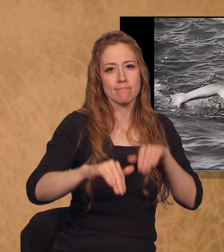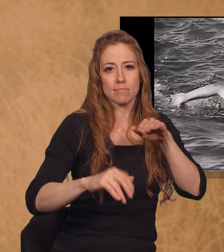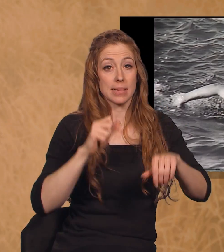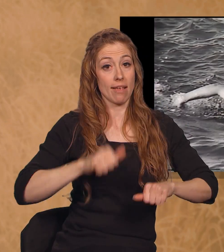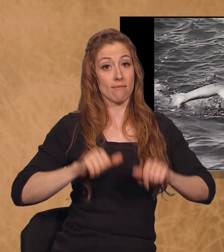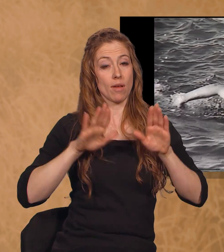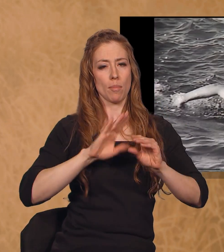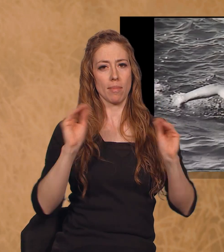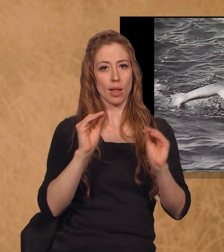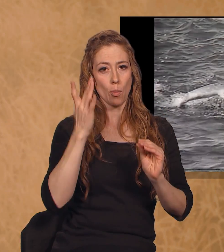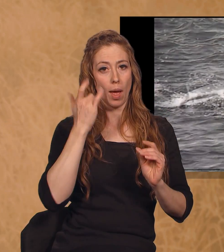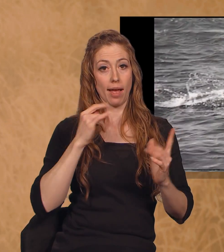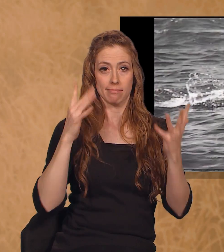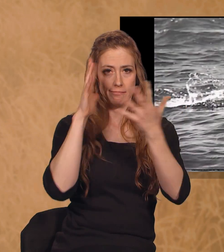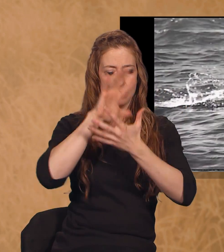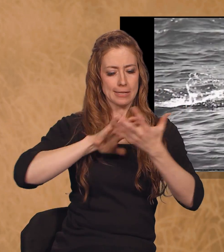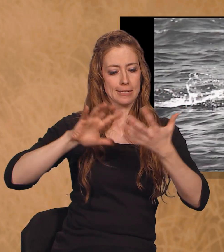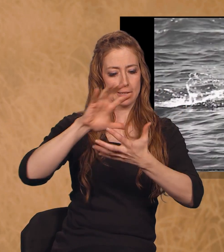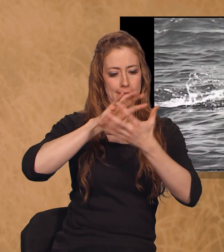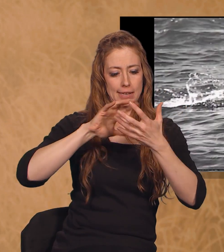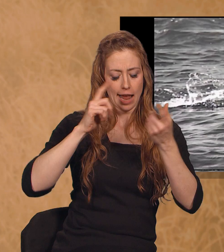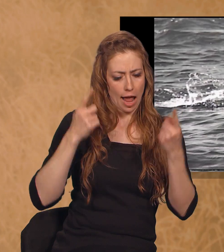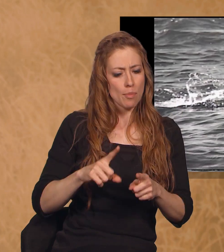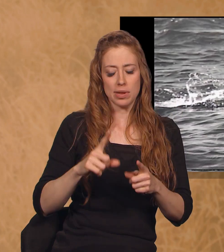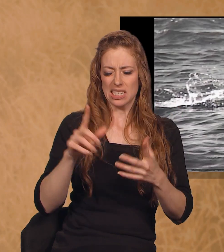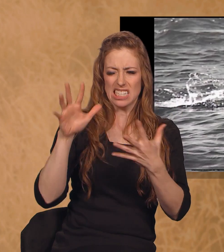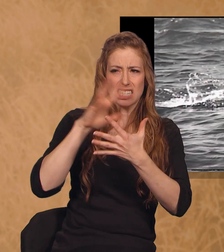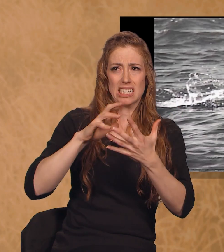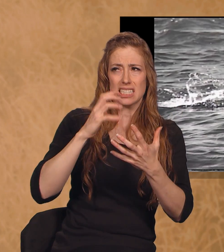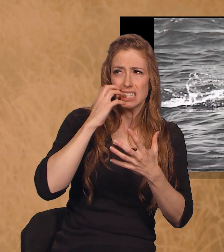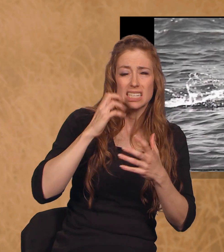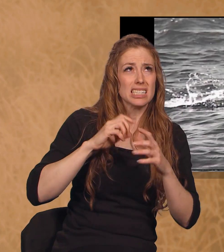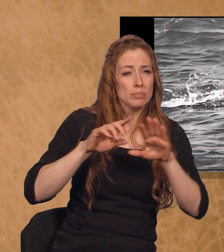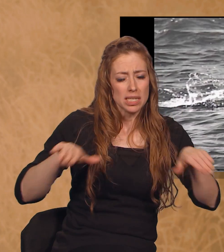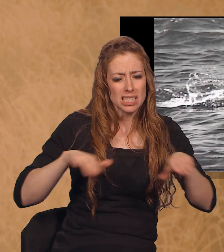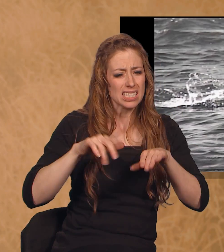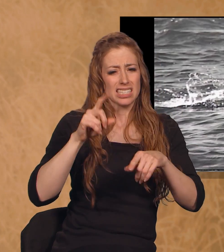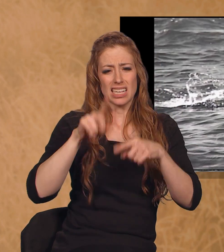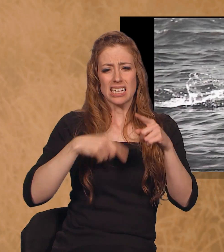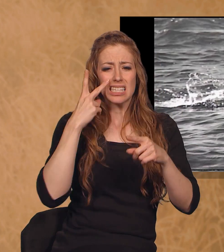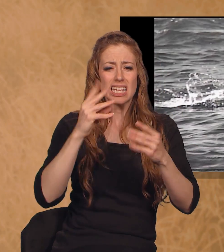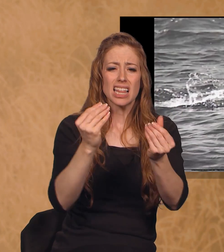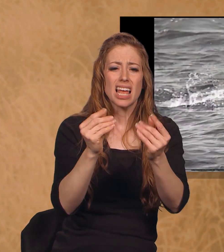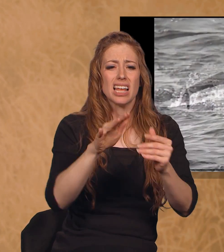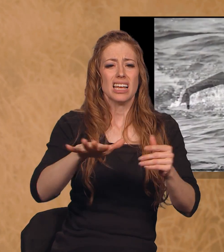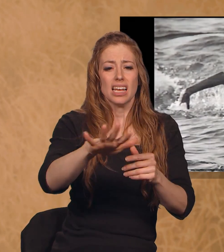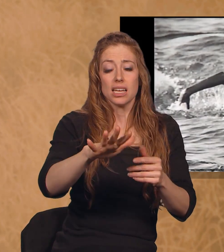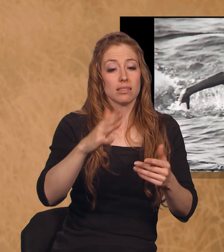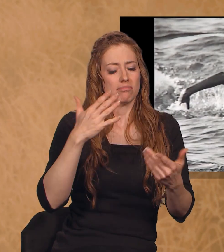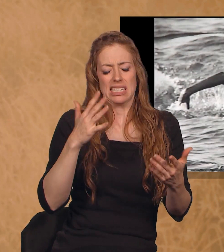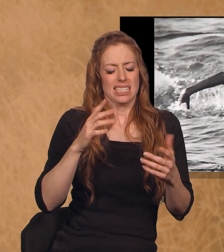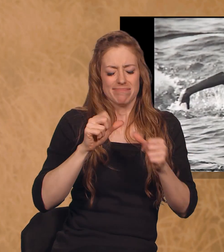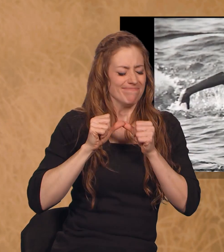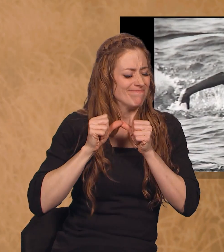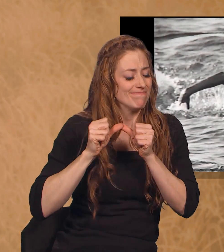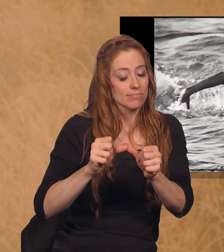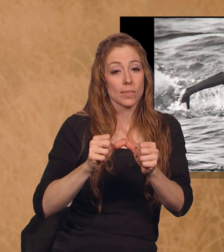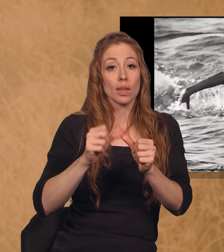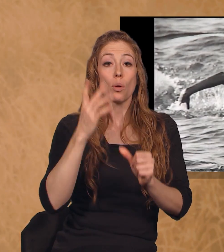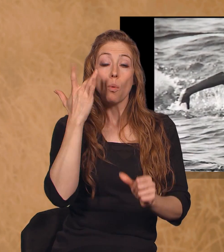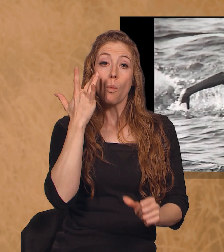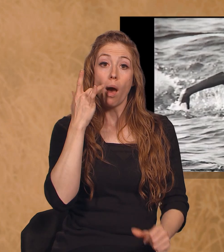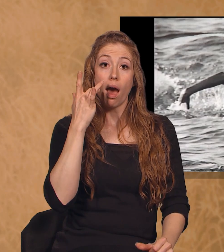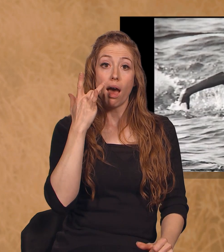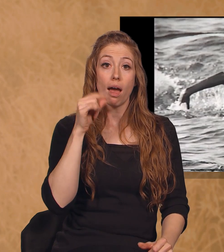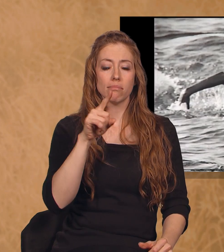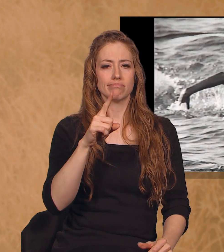successfully reached the coastline. This time, when she was asked what made the difference, she said that she kept a mental